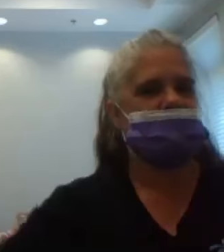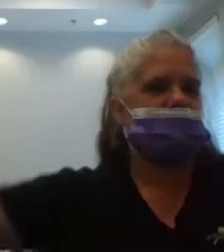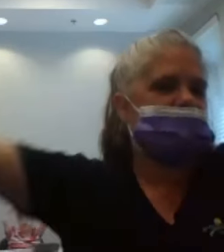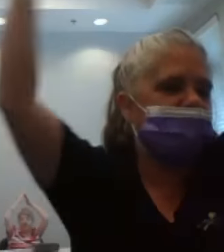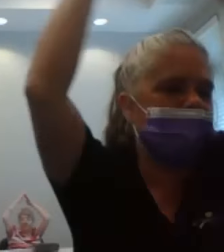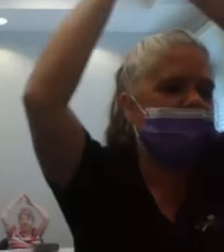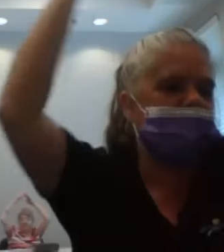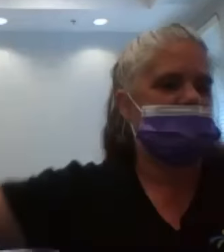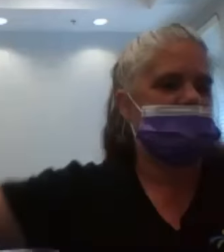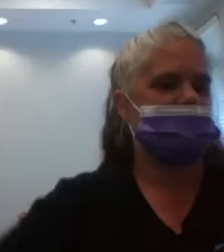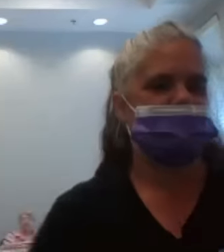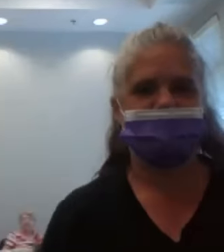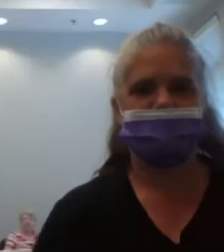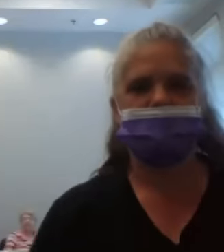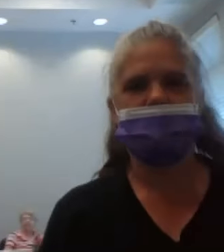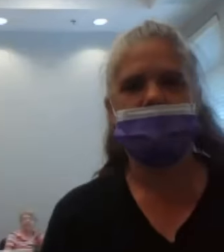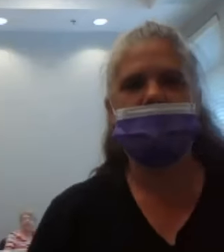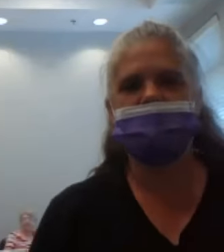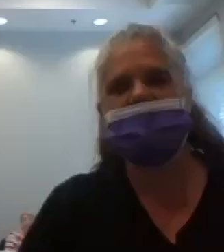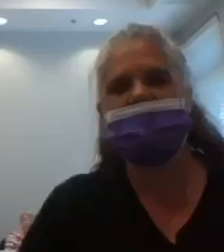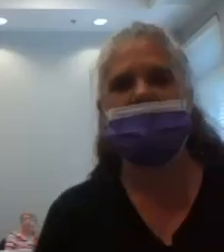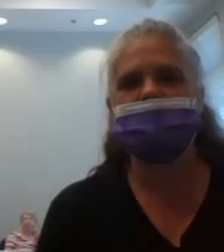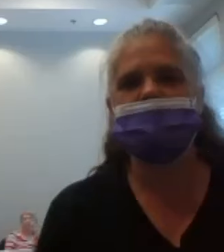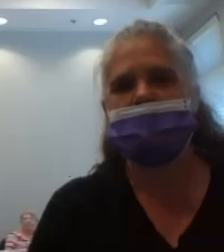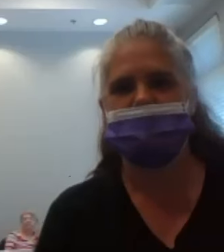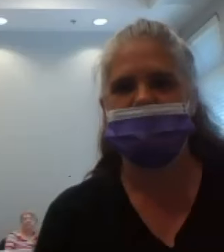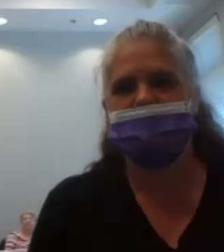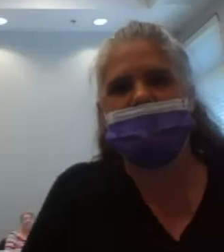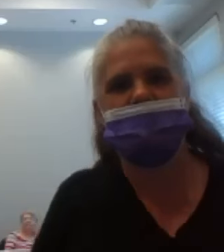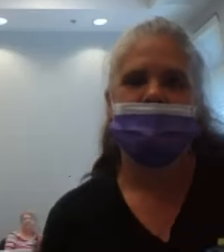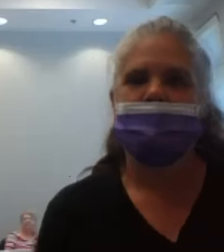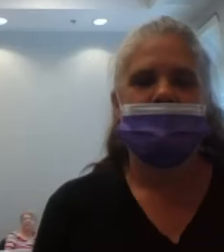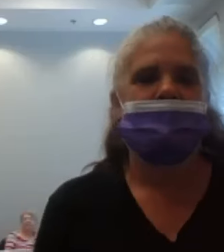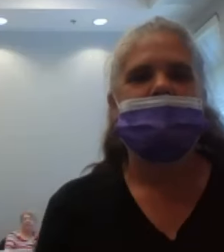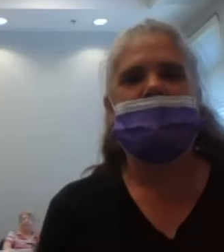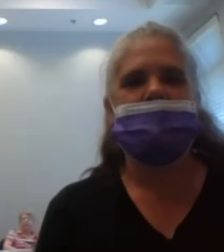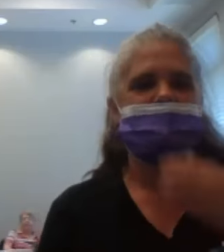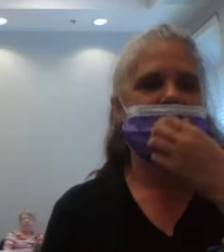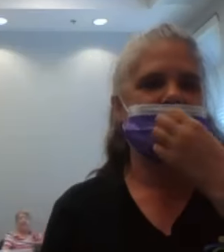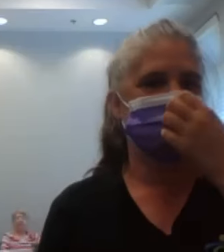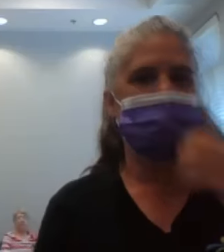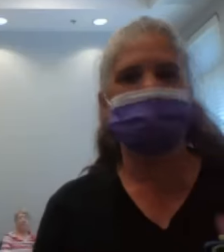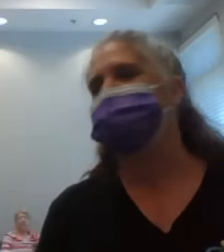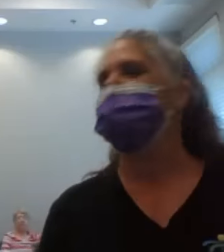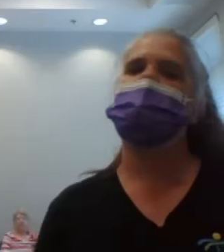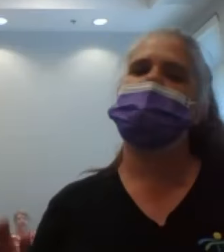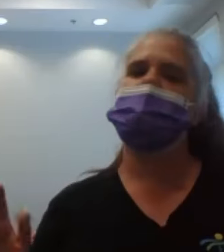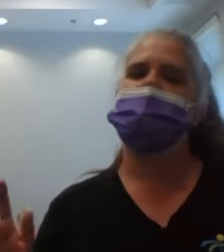20. Those arms. Next is raise the roof.